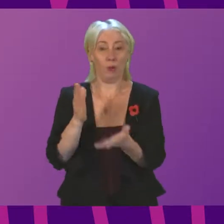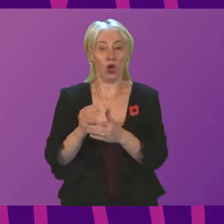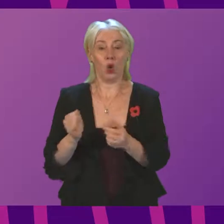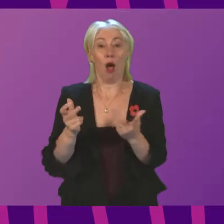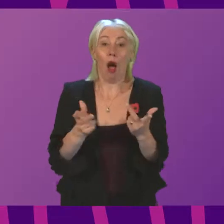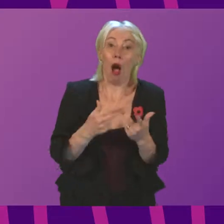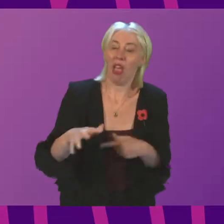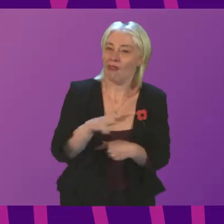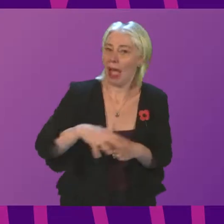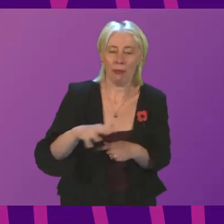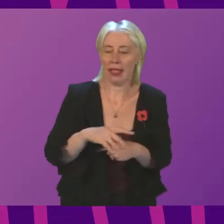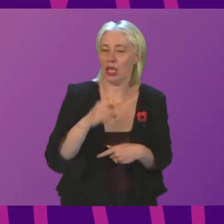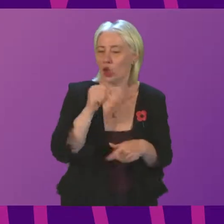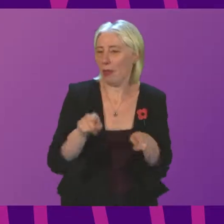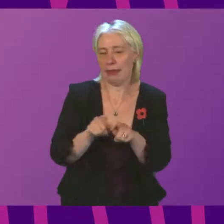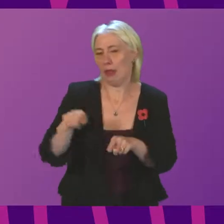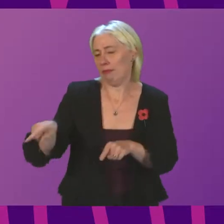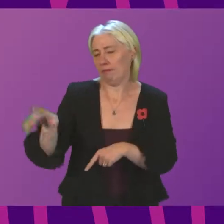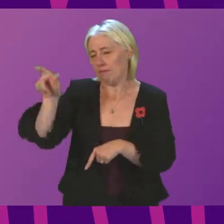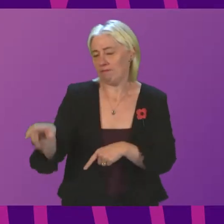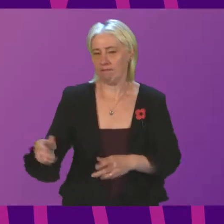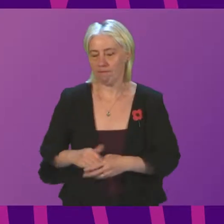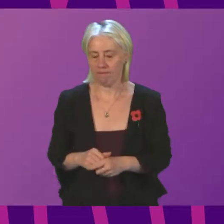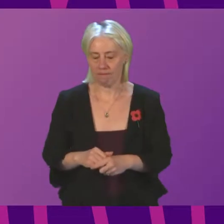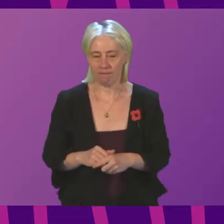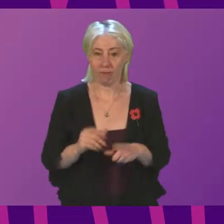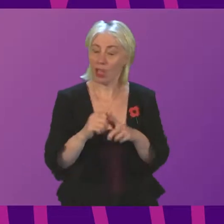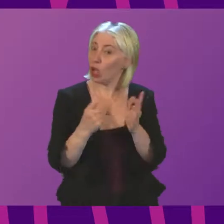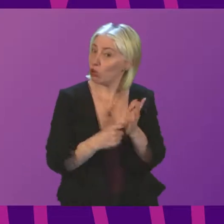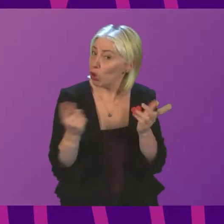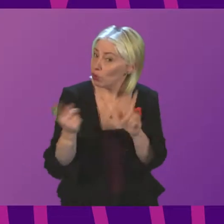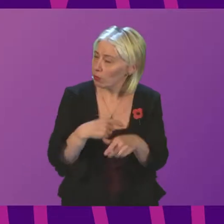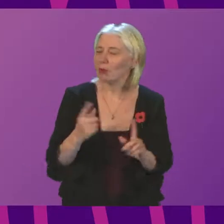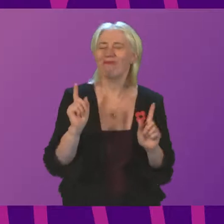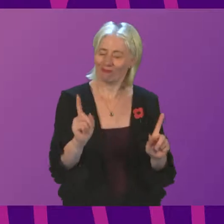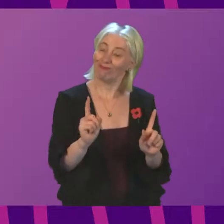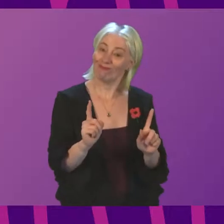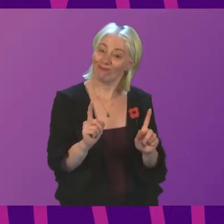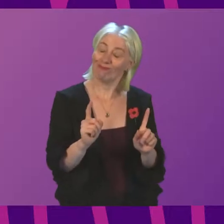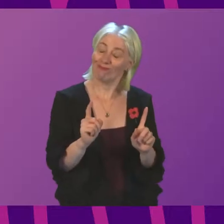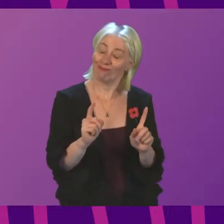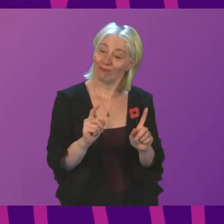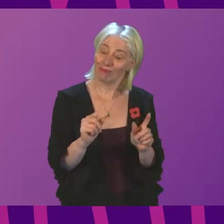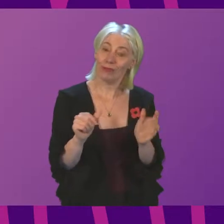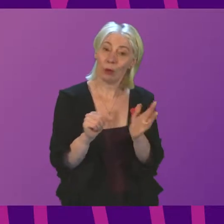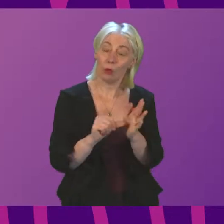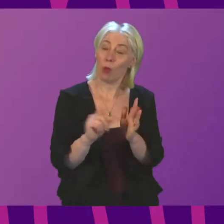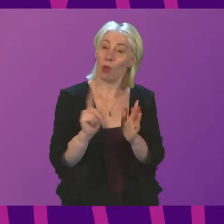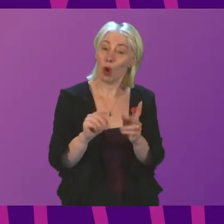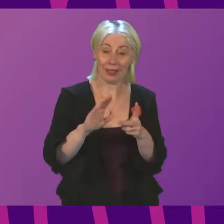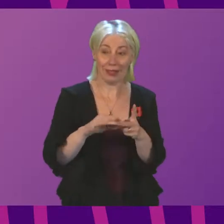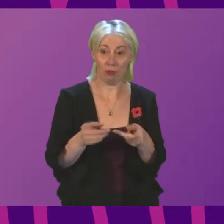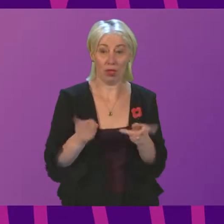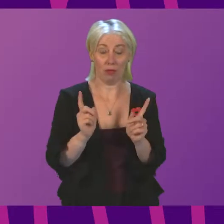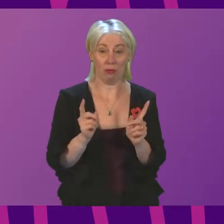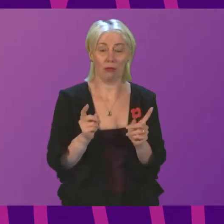do not have the experience of Mr Brown's family. Douglas Rawls. The problem is, Deputy First Minister, that other